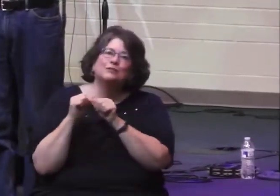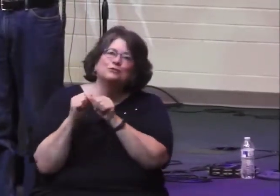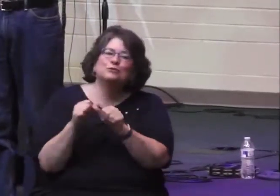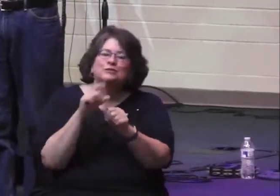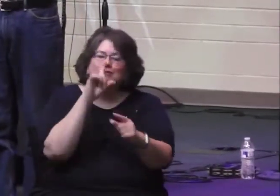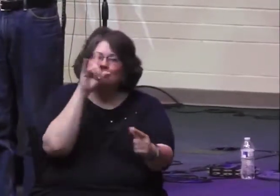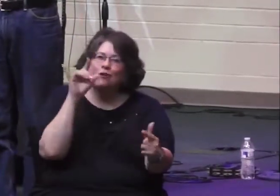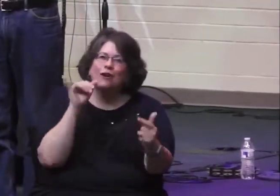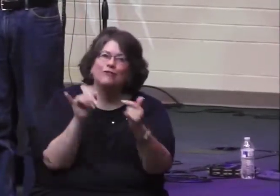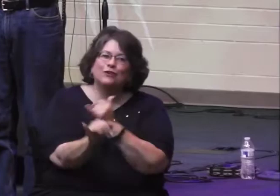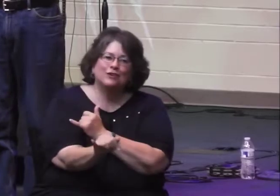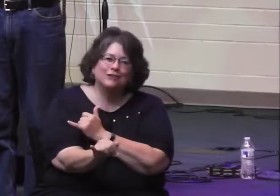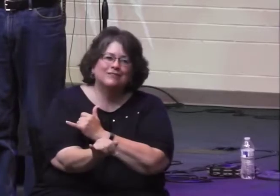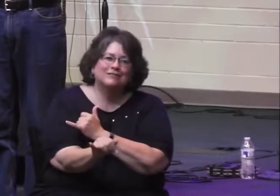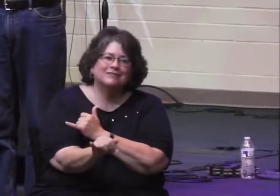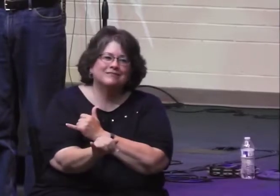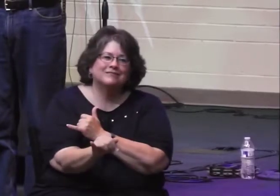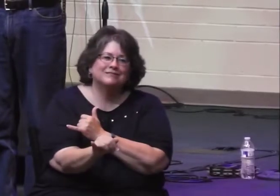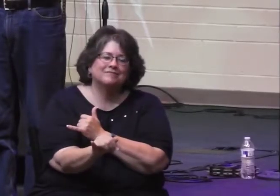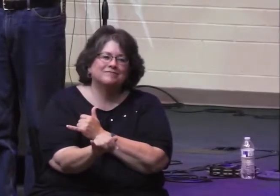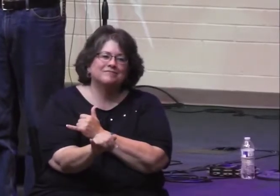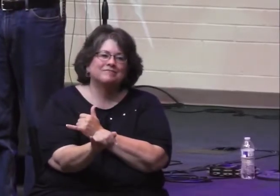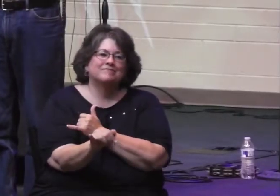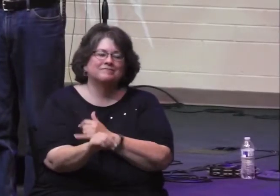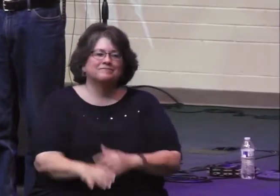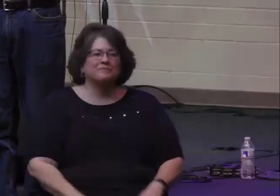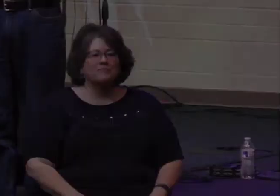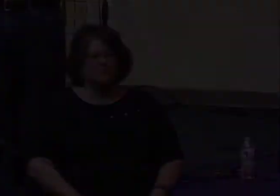your love endures forever.